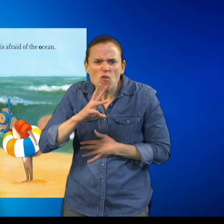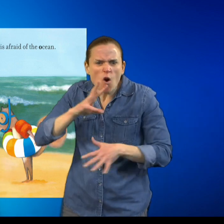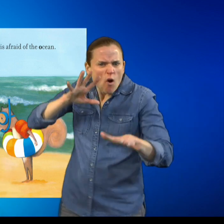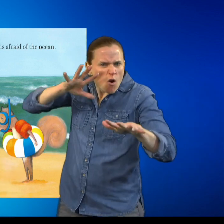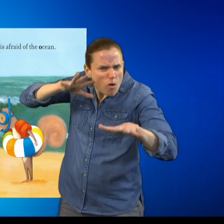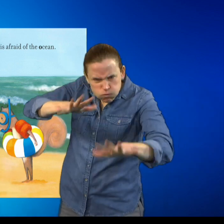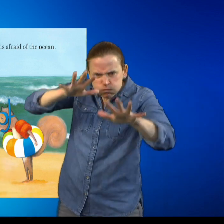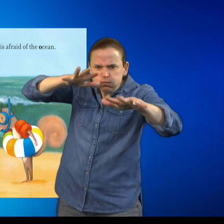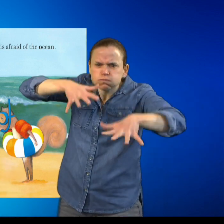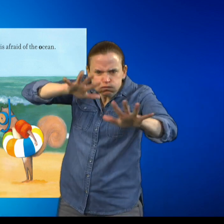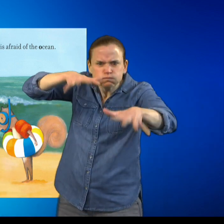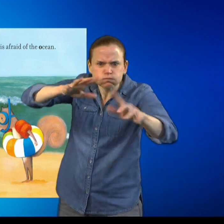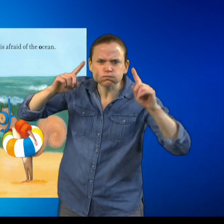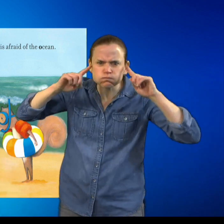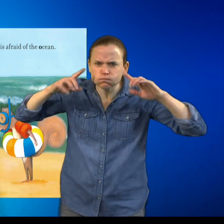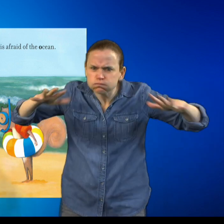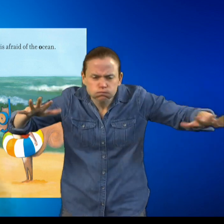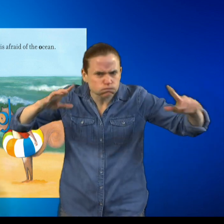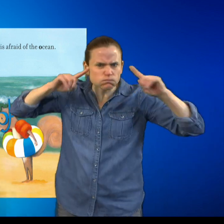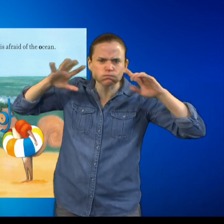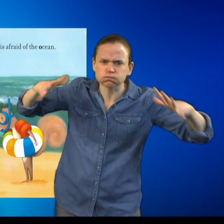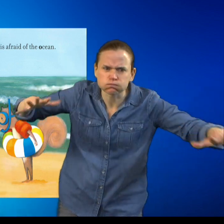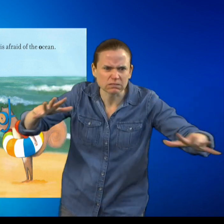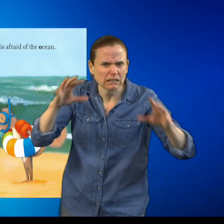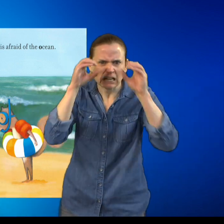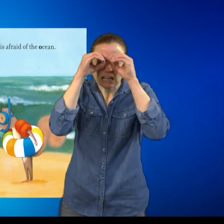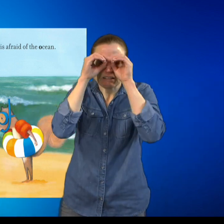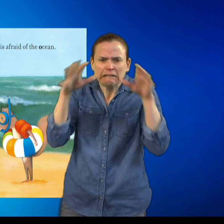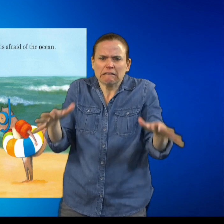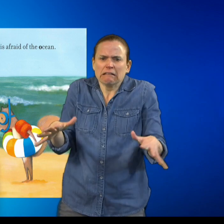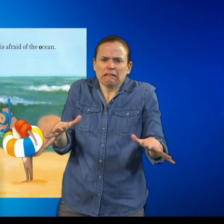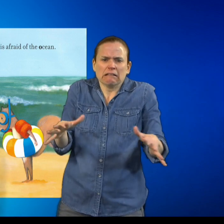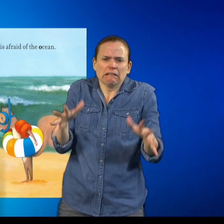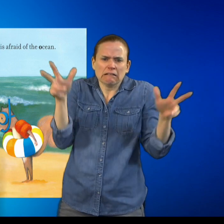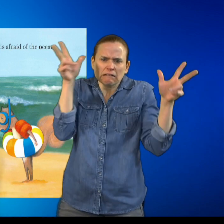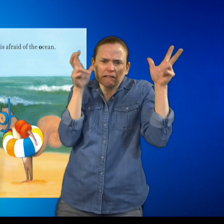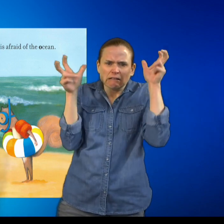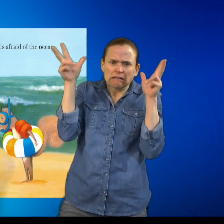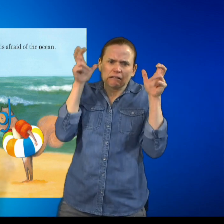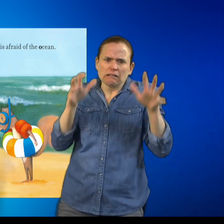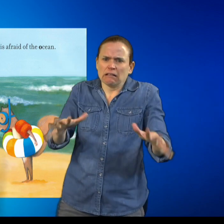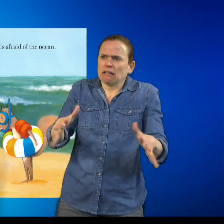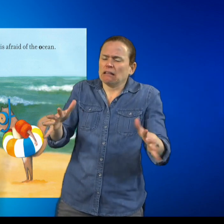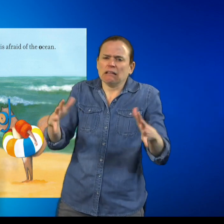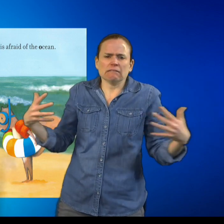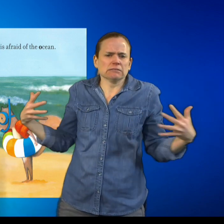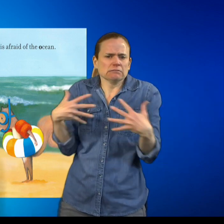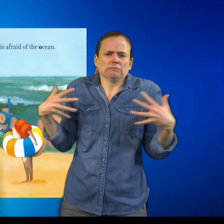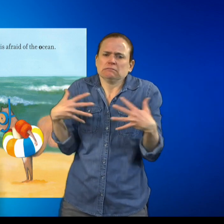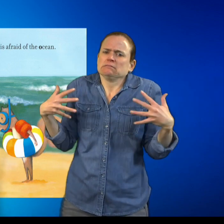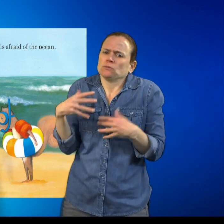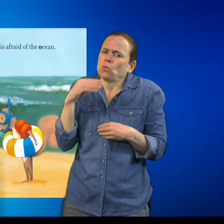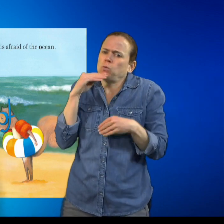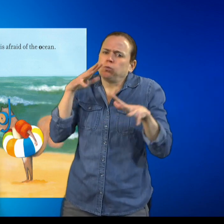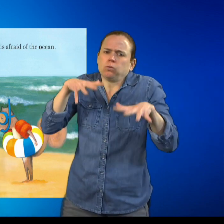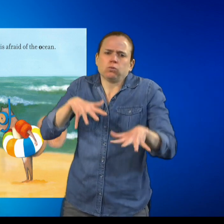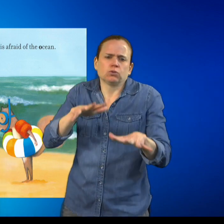The waves are noisy. They make Owl nervous. Owl is afraid of the